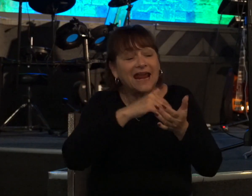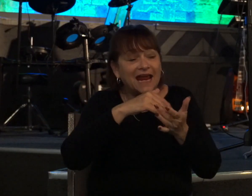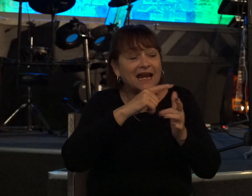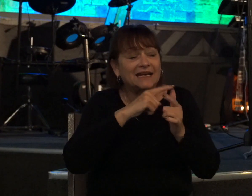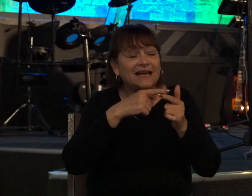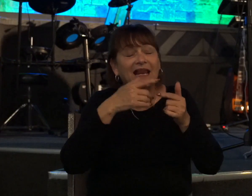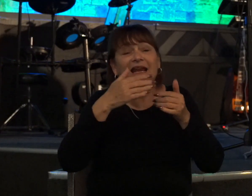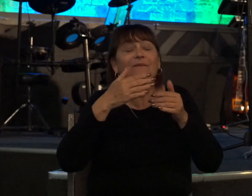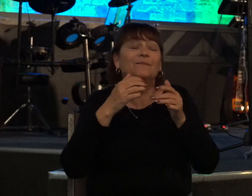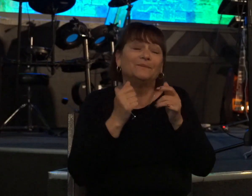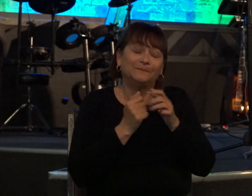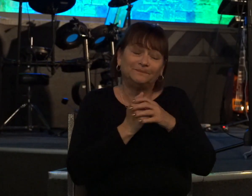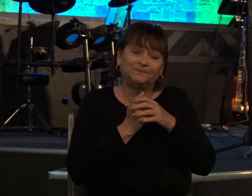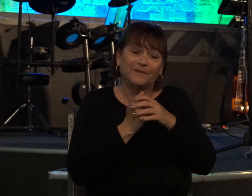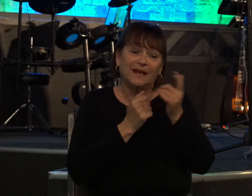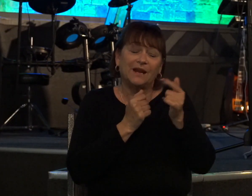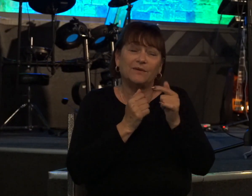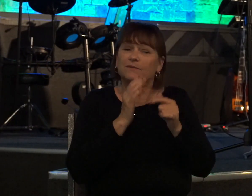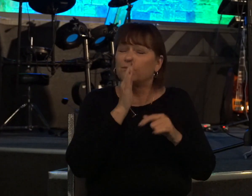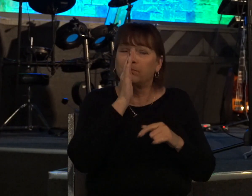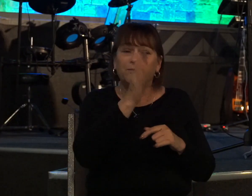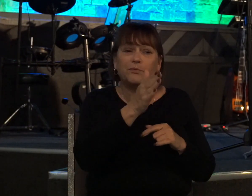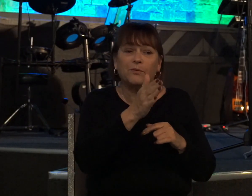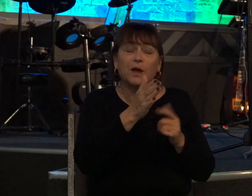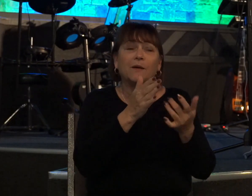up being just straight out premeditated murder